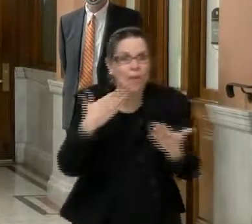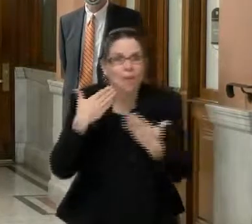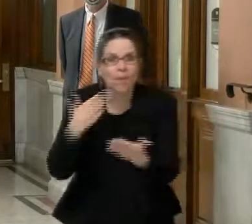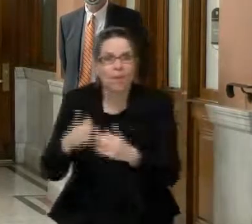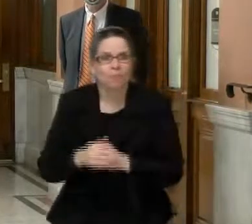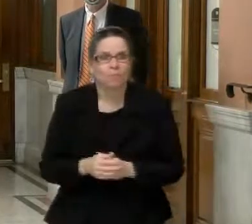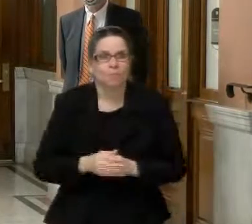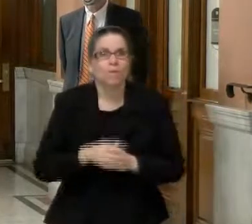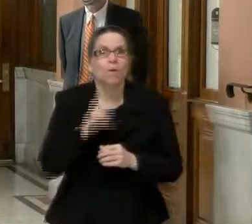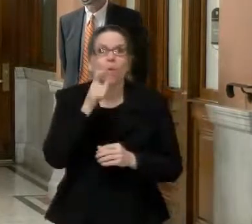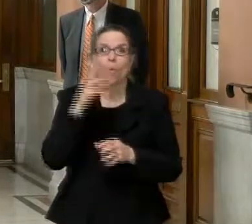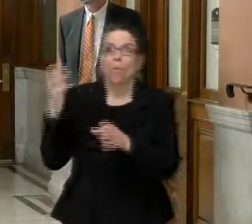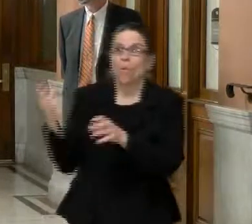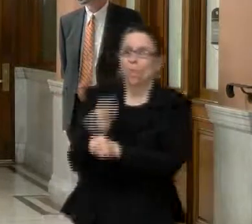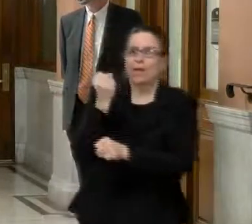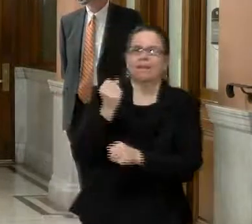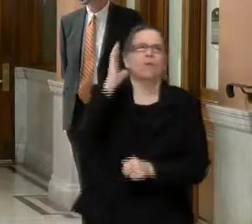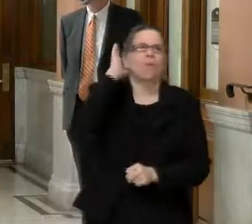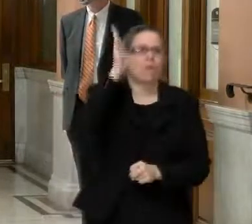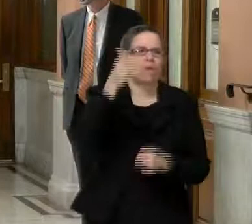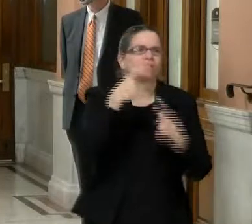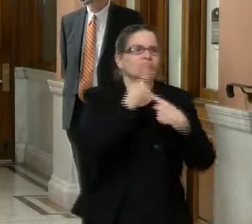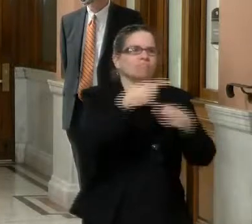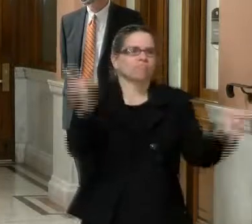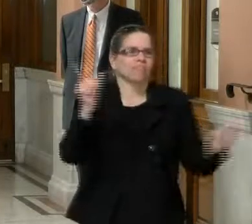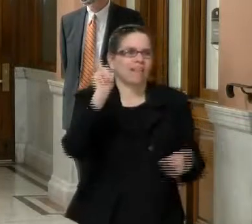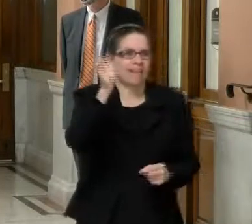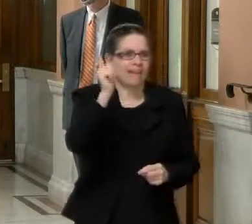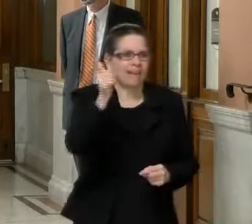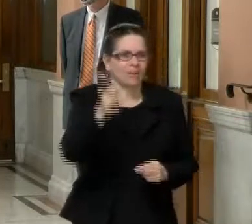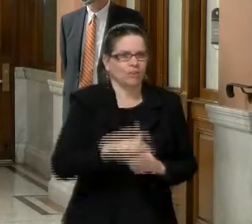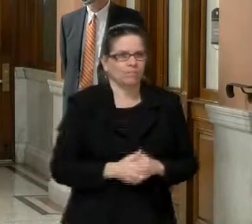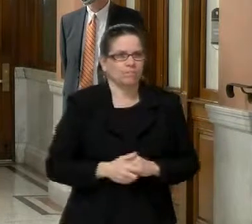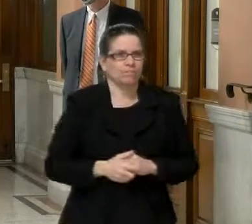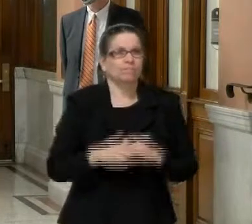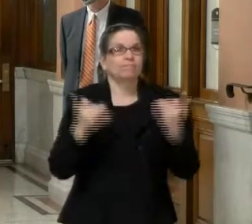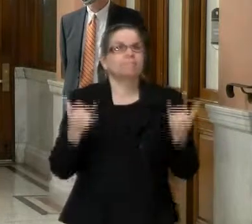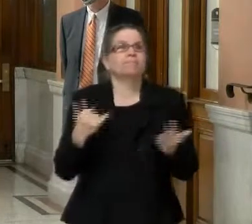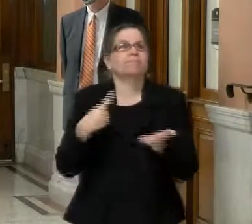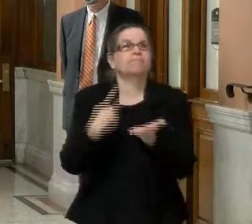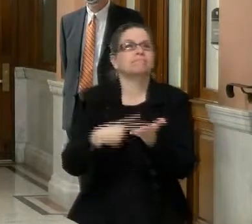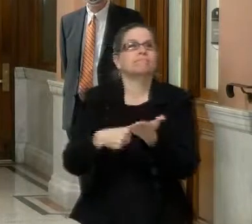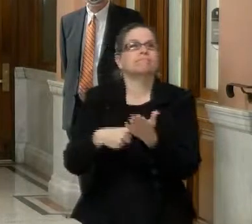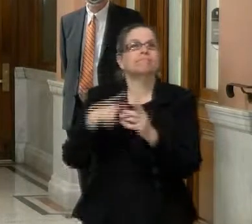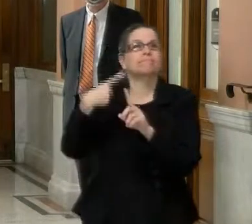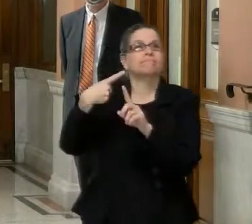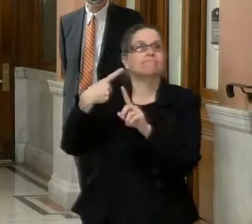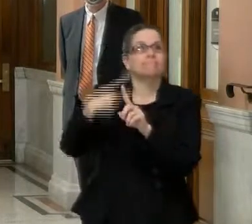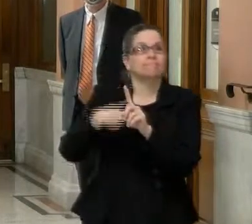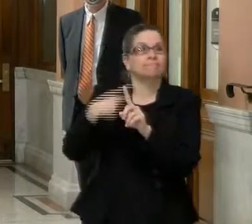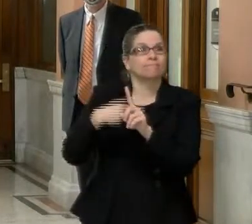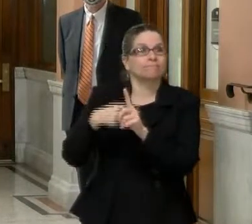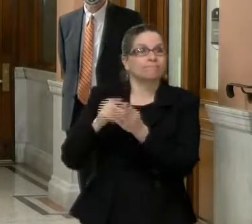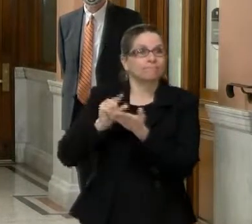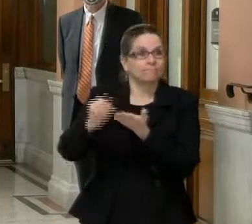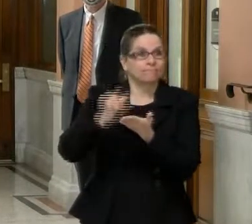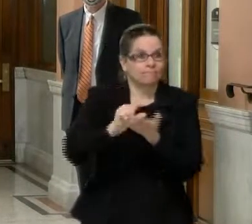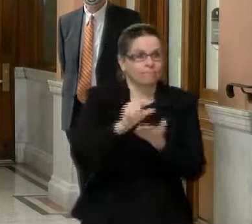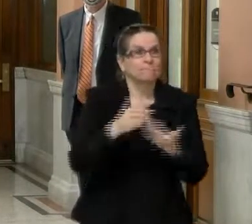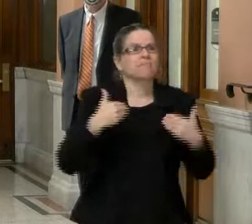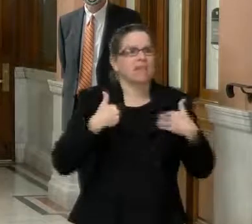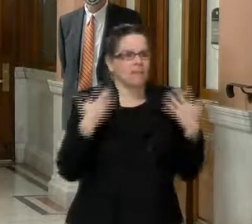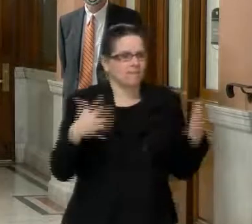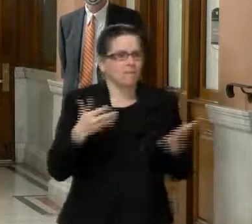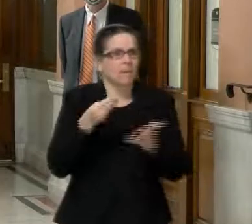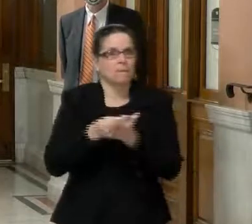And just remind everyone again about rental assistance. Uh, the city manager and the council put up 1.9 million dollars in rental assistance available